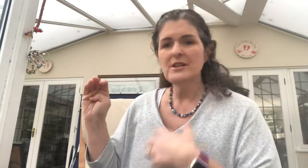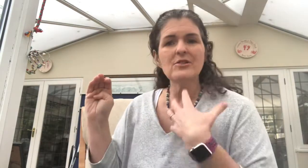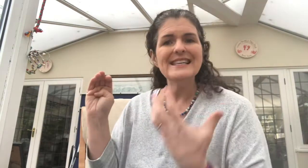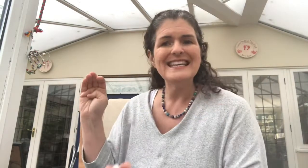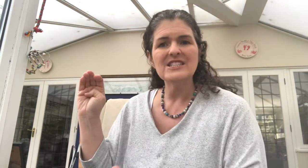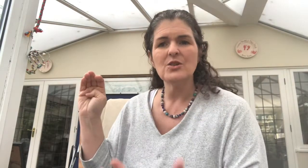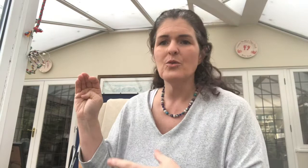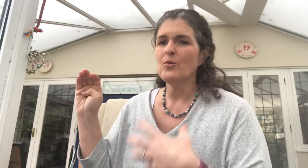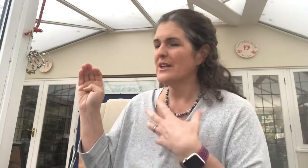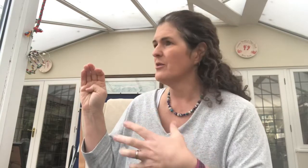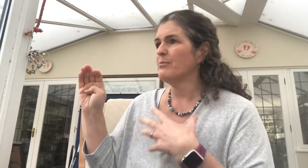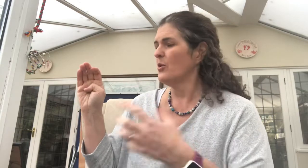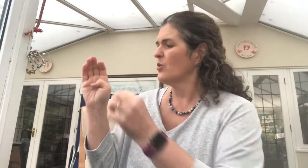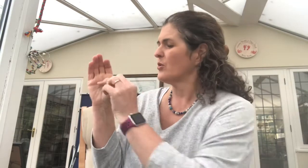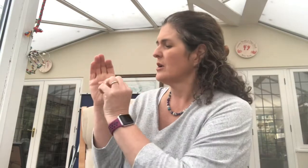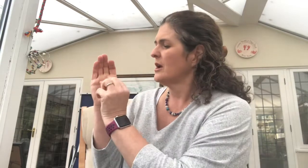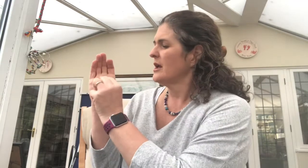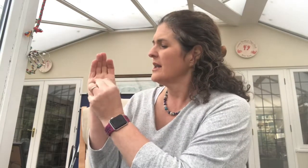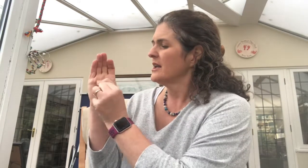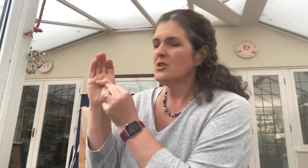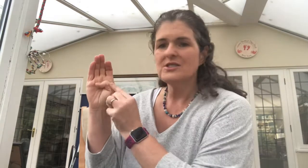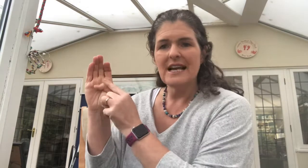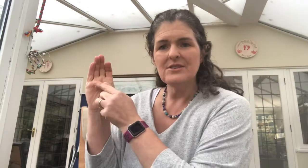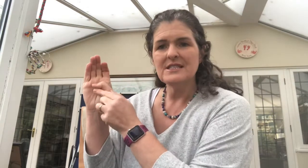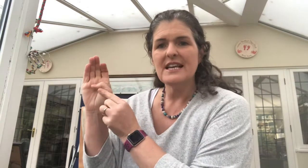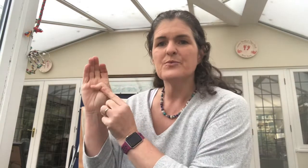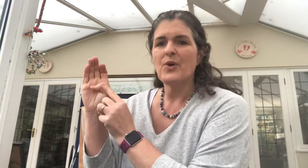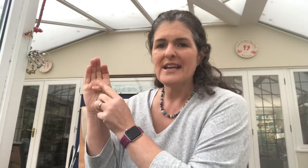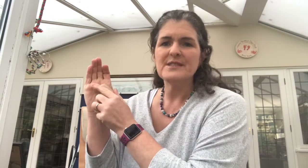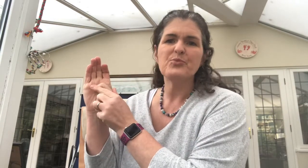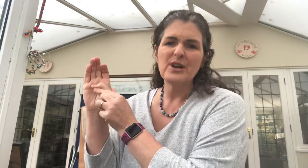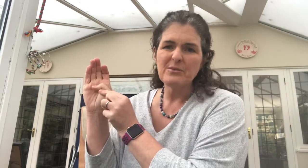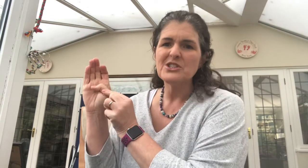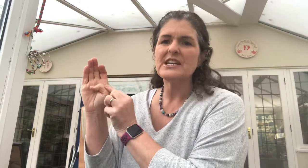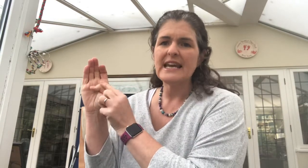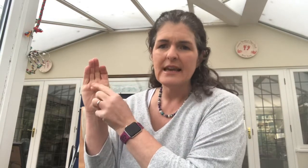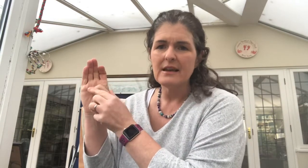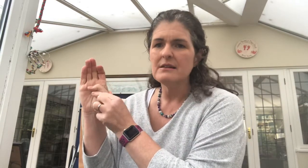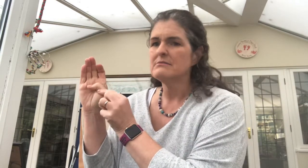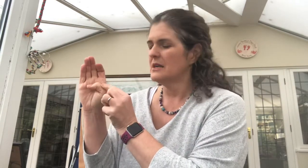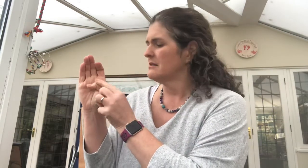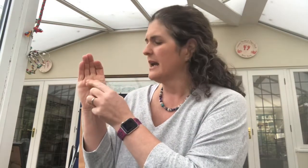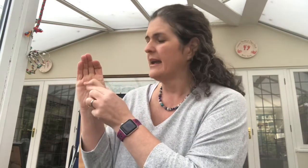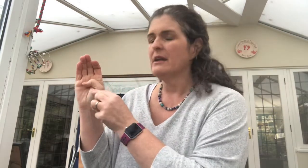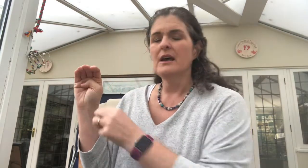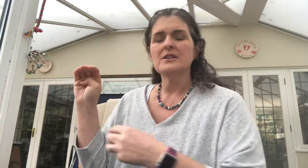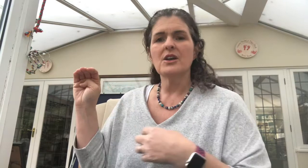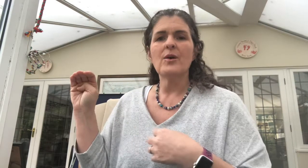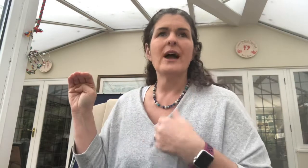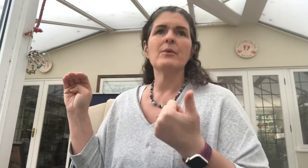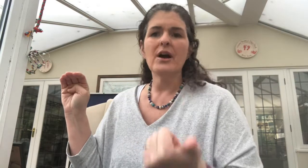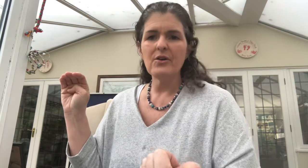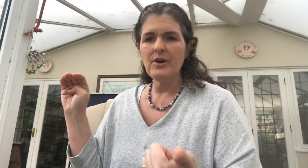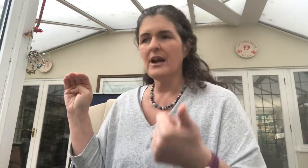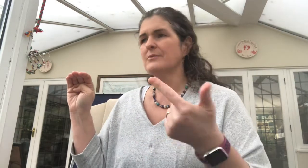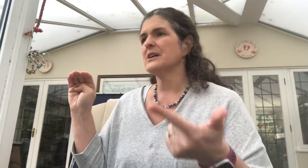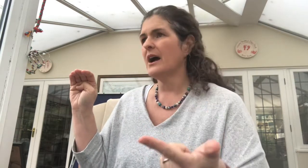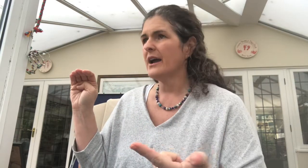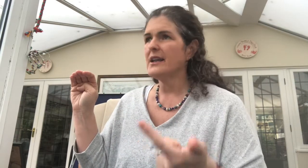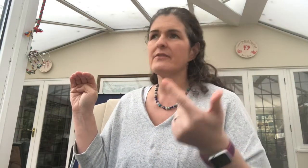you're little, when you're born, your downstairs brain is pretty much king, okay? So I'm hungry, I'm tired, I've